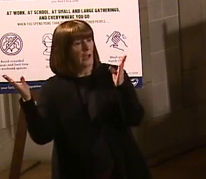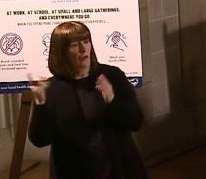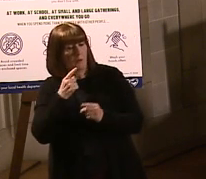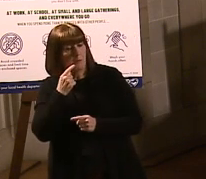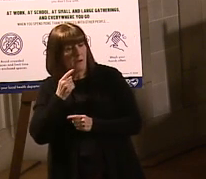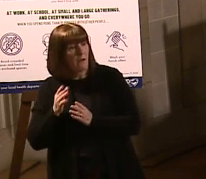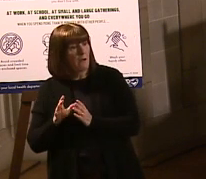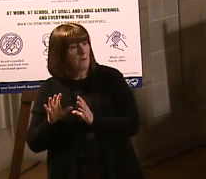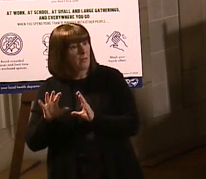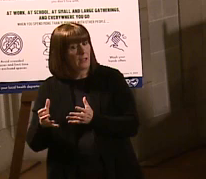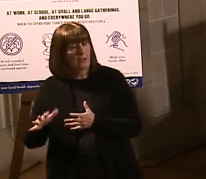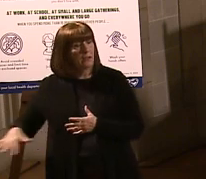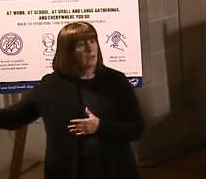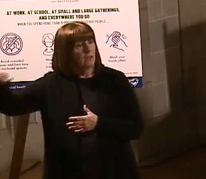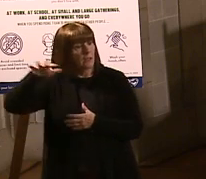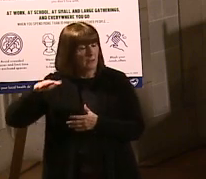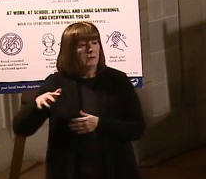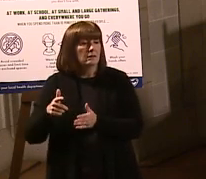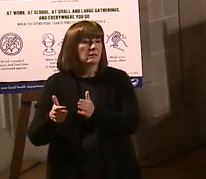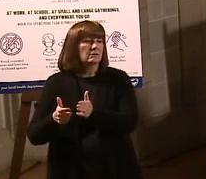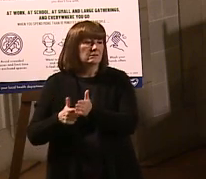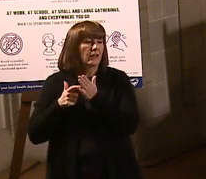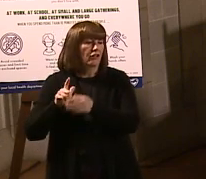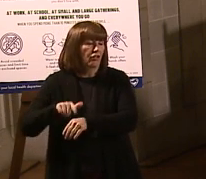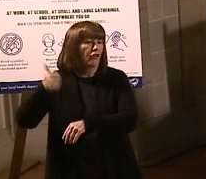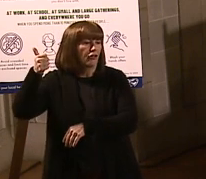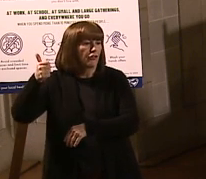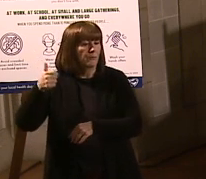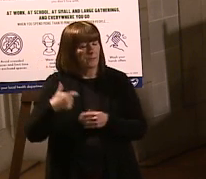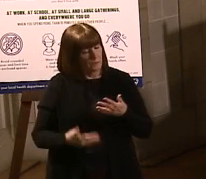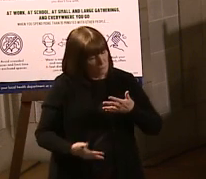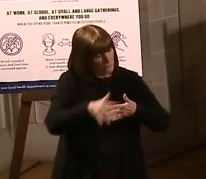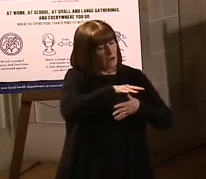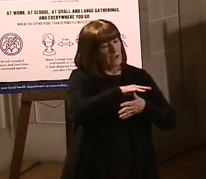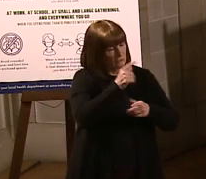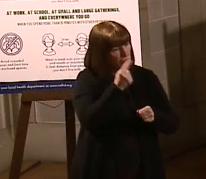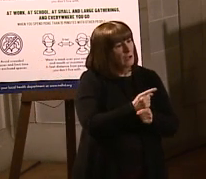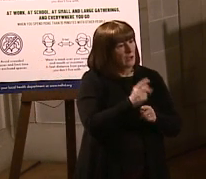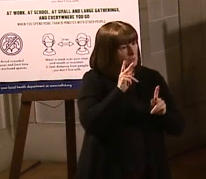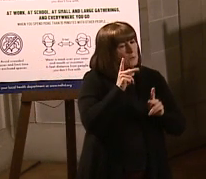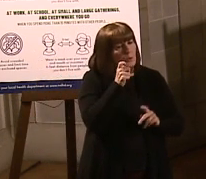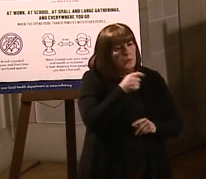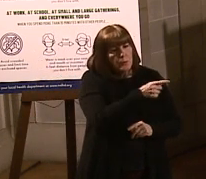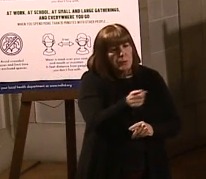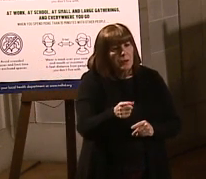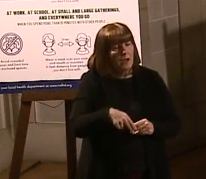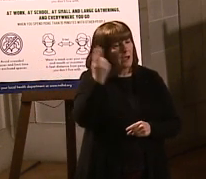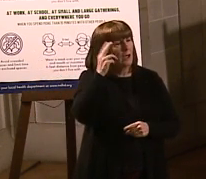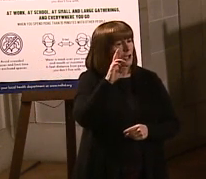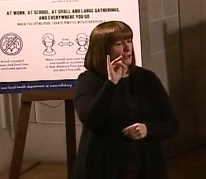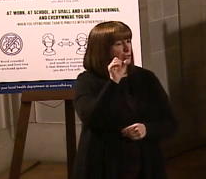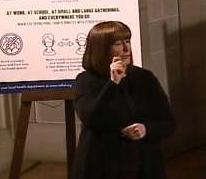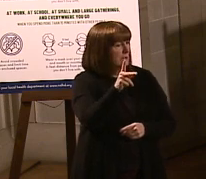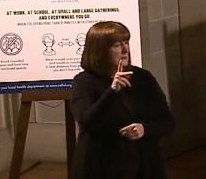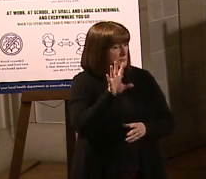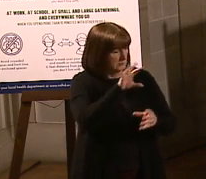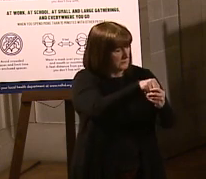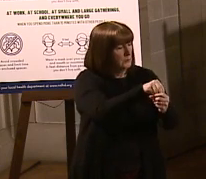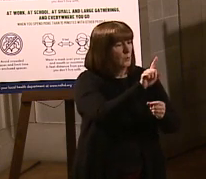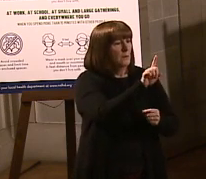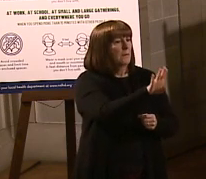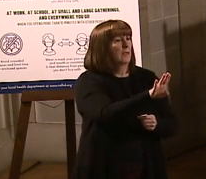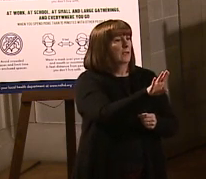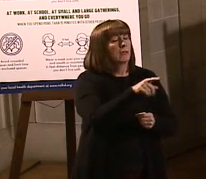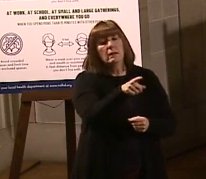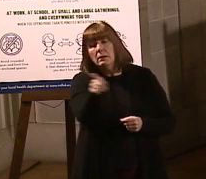we are prioritizing the right people. the people who are going to be most at risk for this and just continue to urge people to be patient. And,